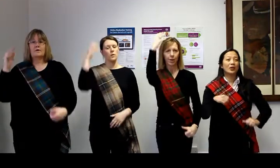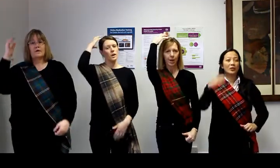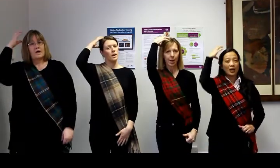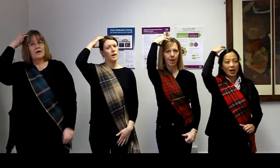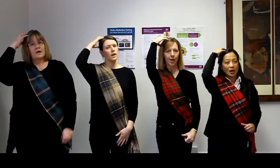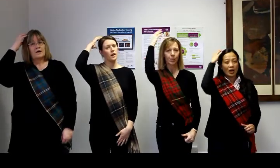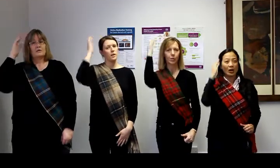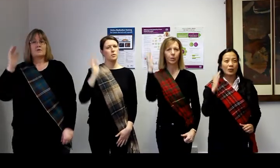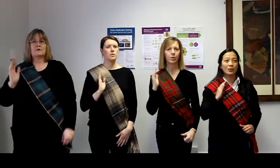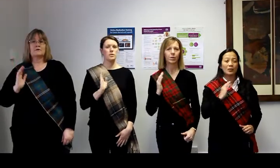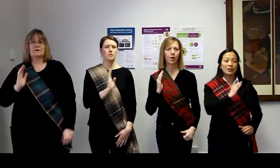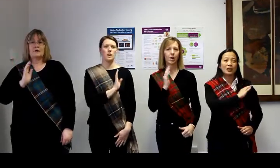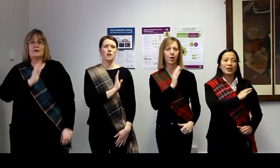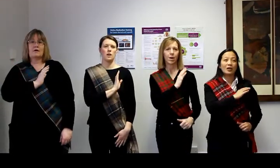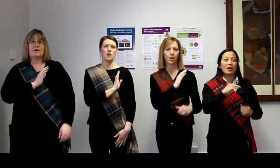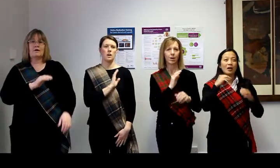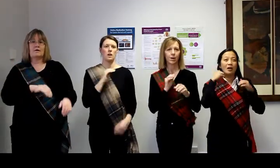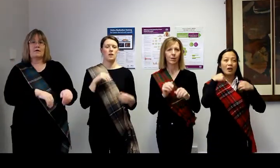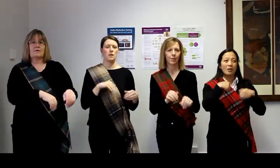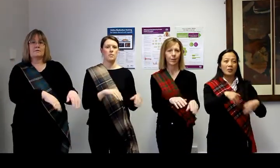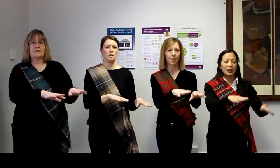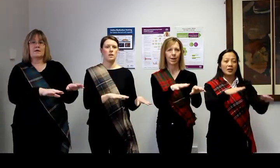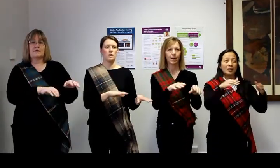in one's army,